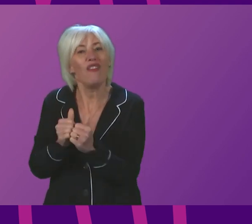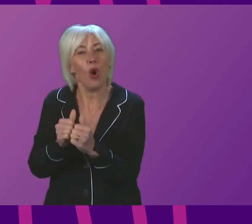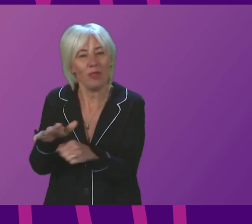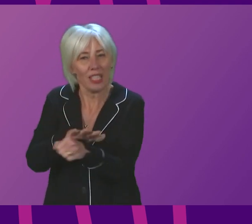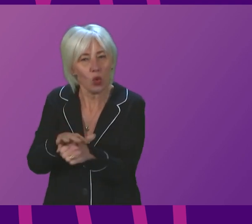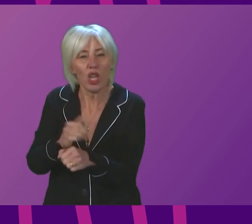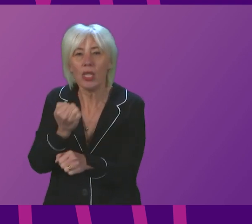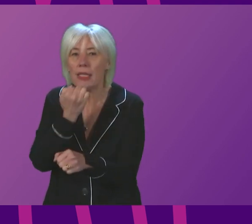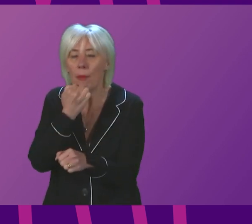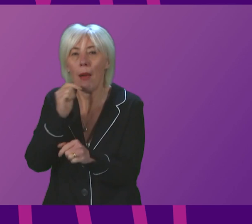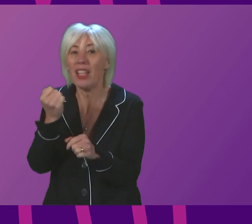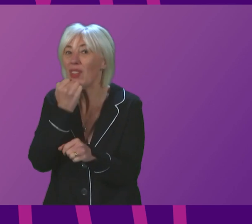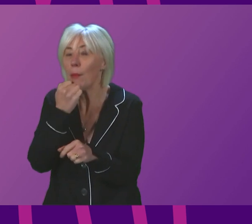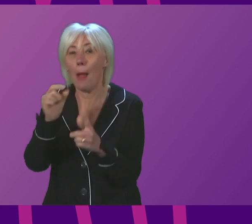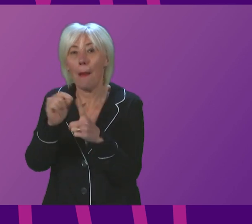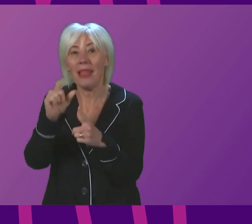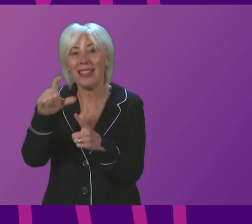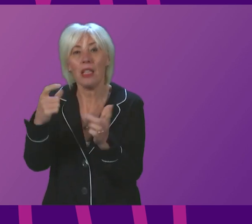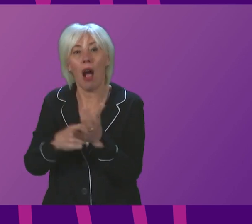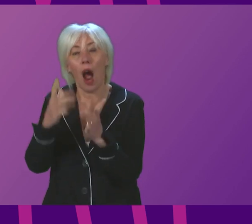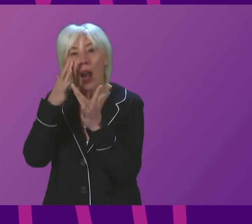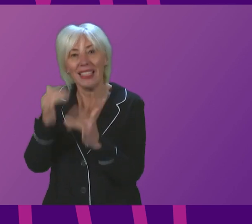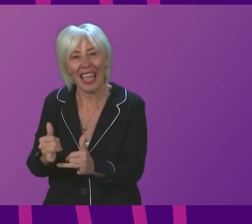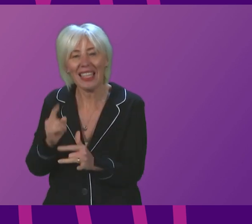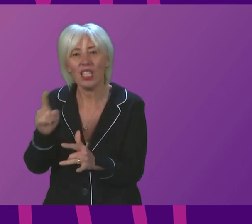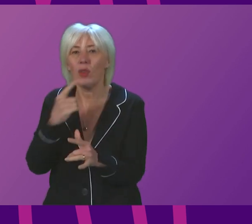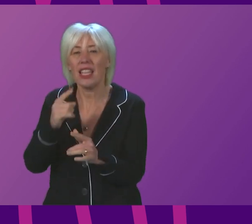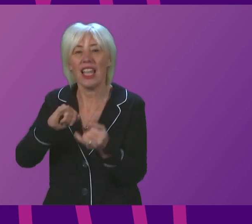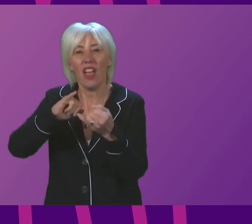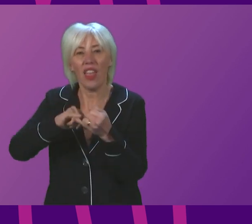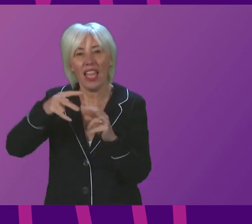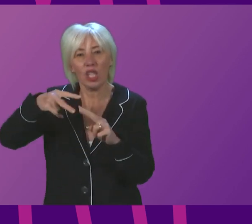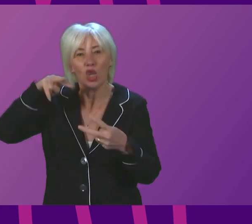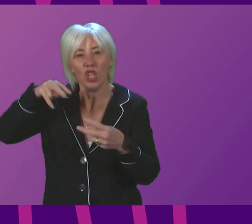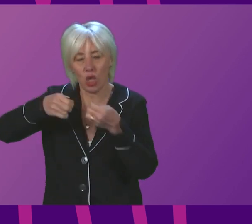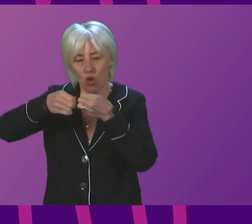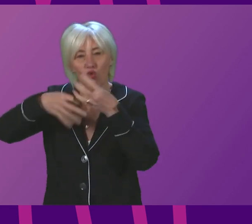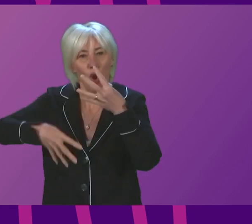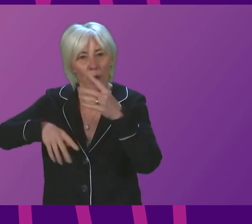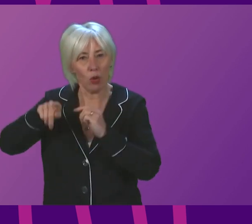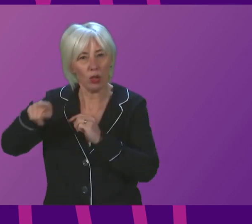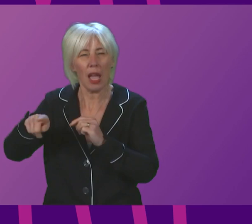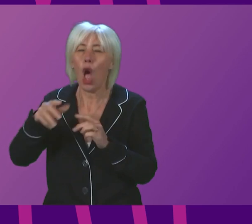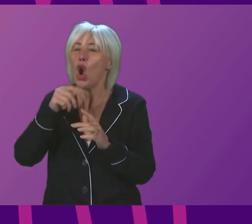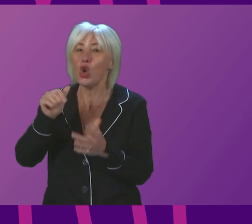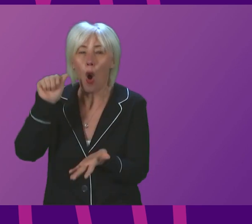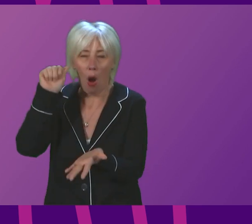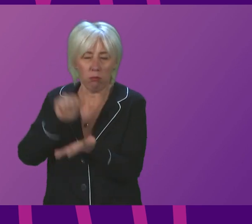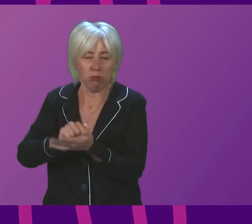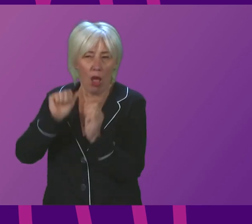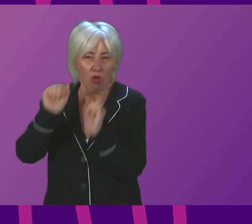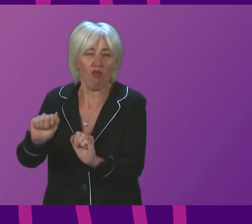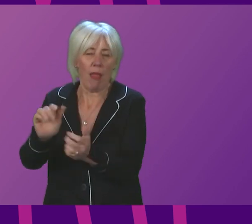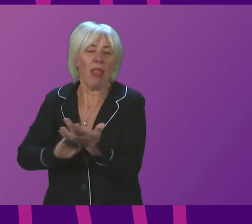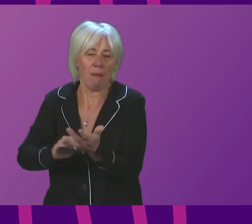also on the number of PCR tests showing what is called the S gene dropout. That is not conclusive evidence that a case is